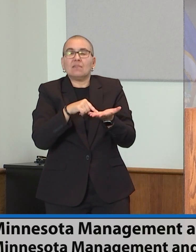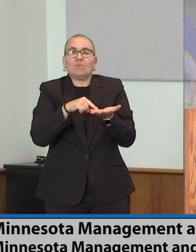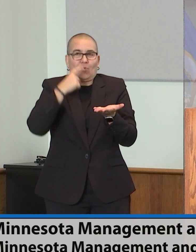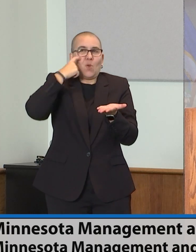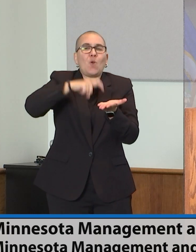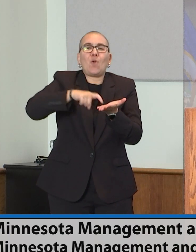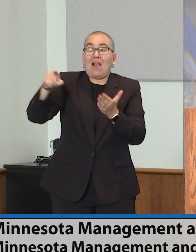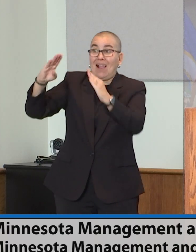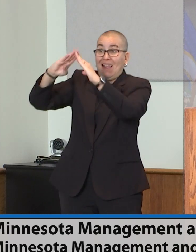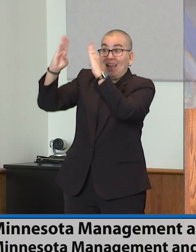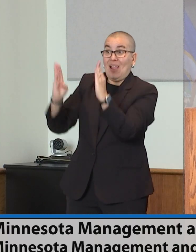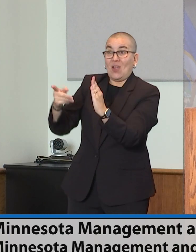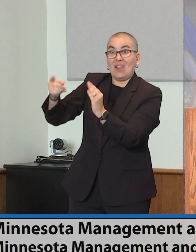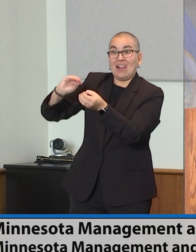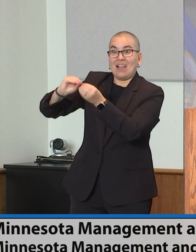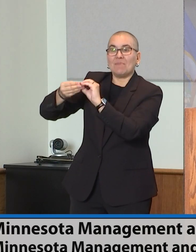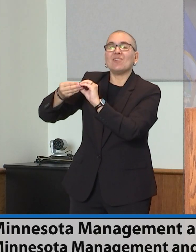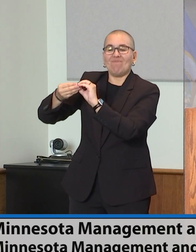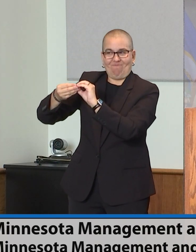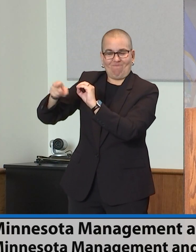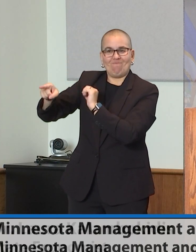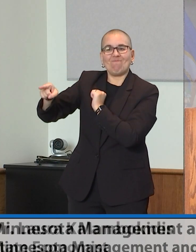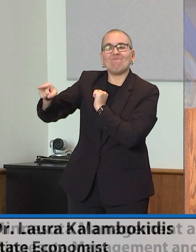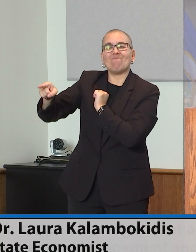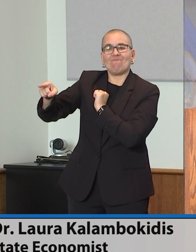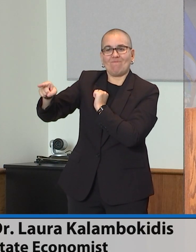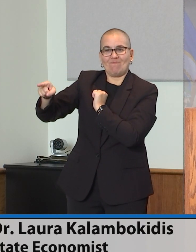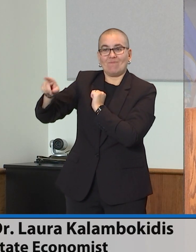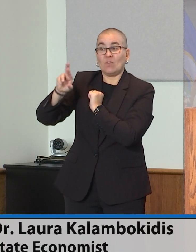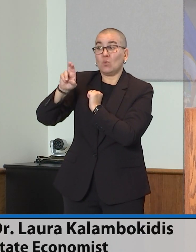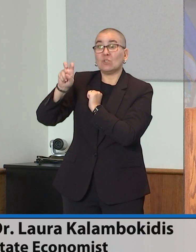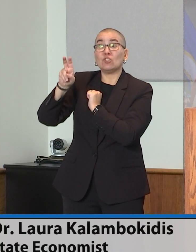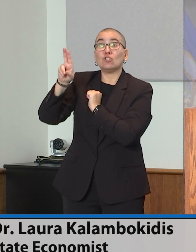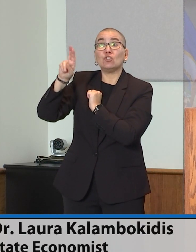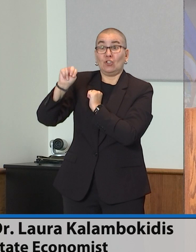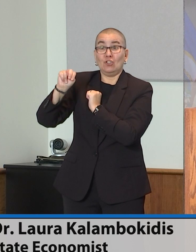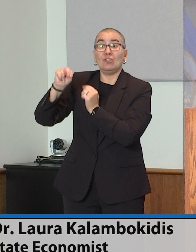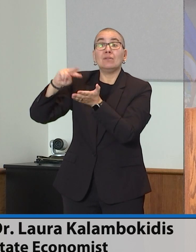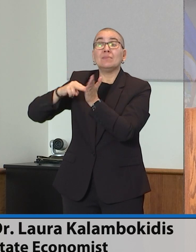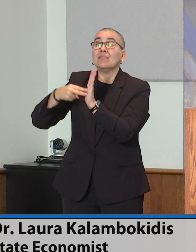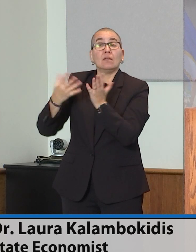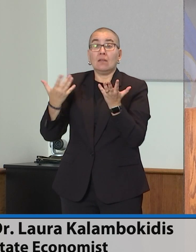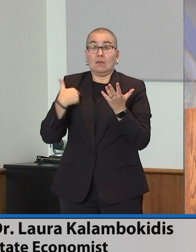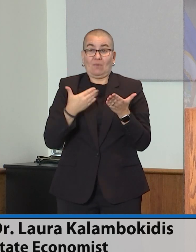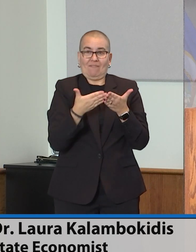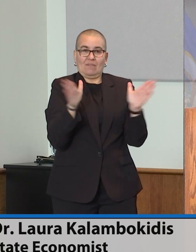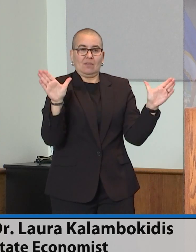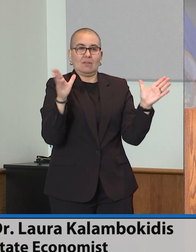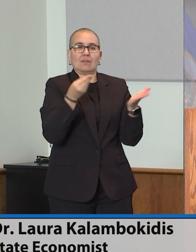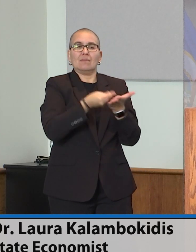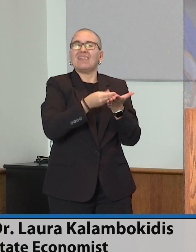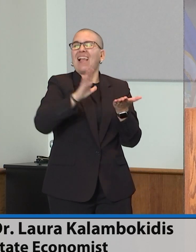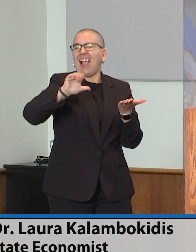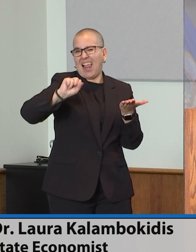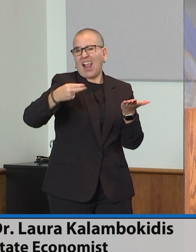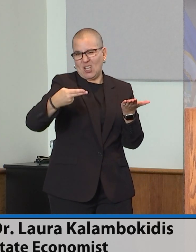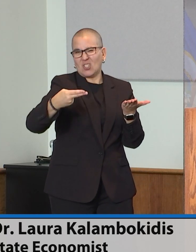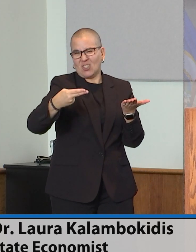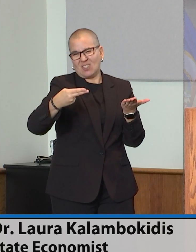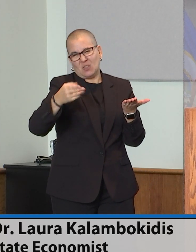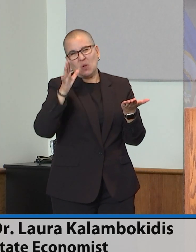interest rates also raise the return on Minnesota's general fund cash balances, which you will also see in the revenue forecast.